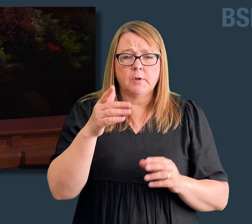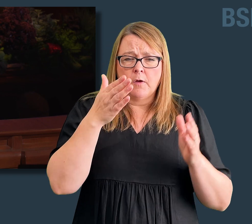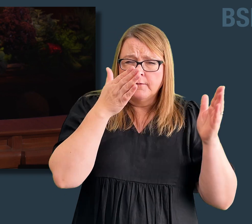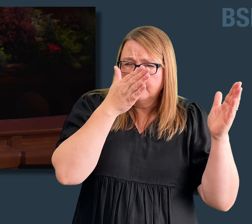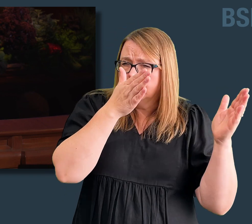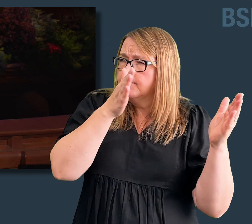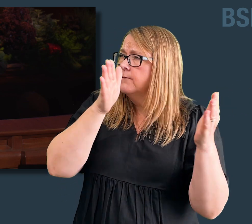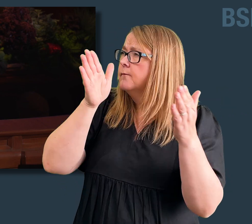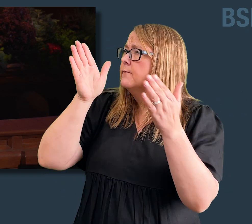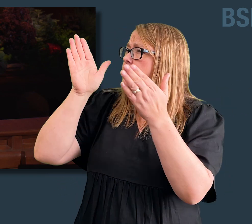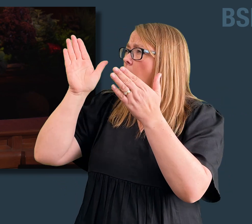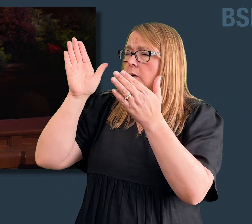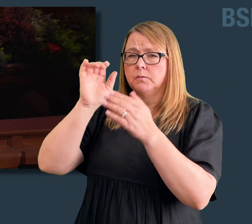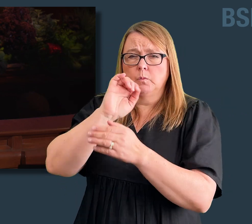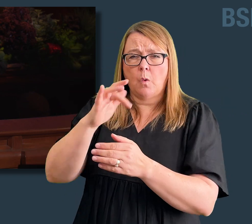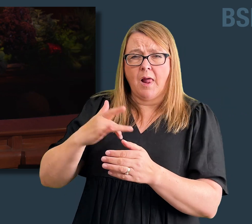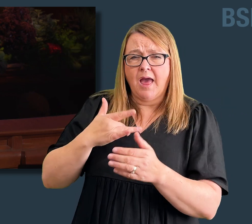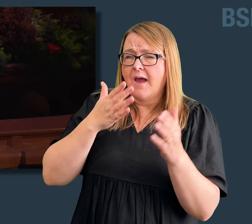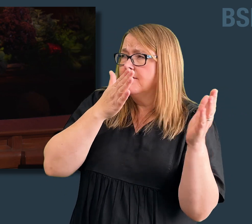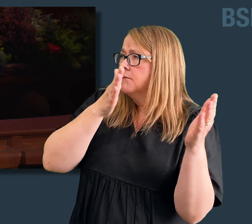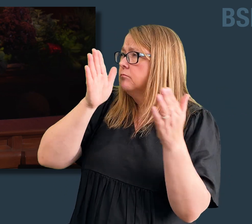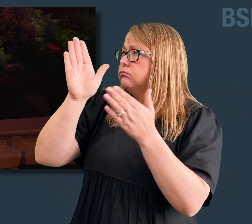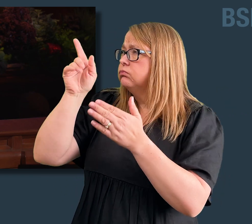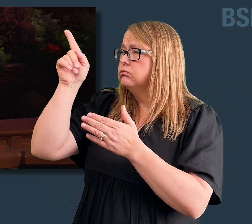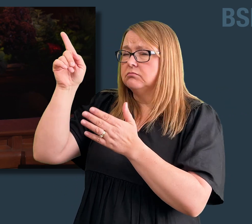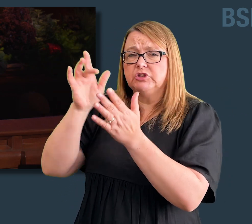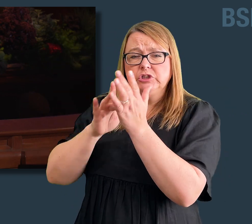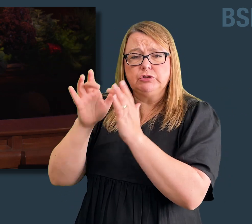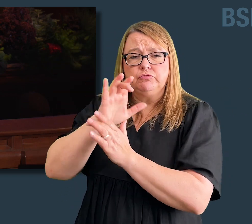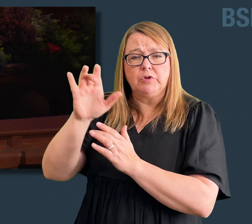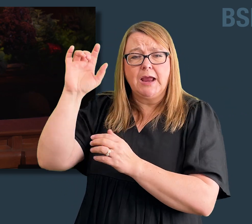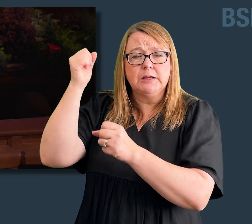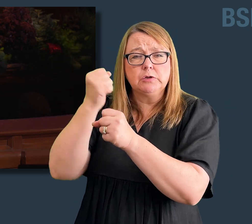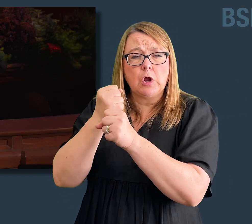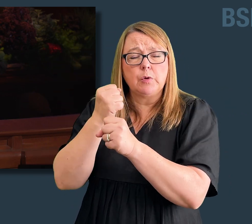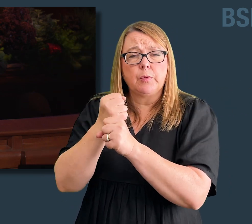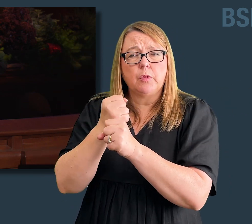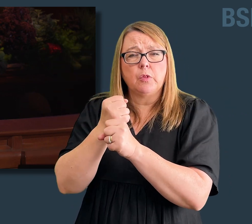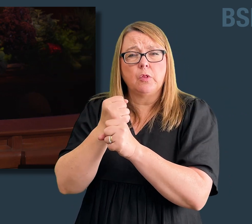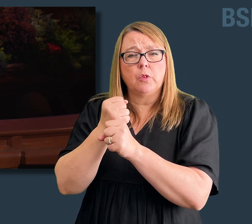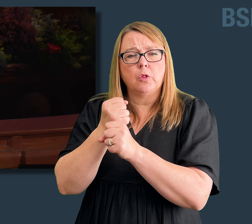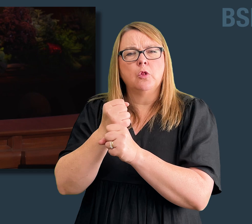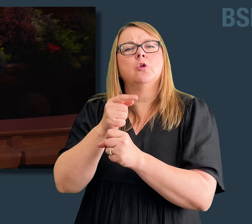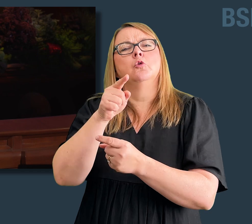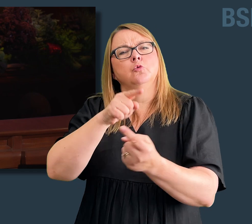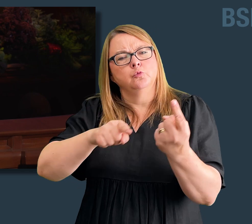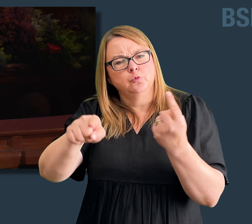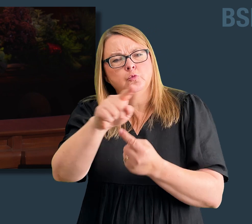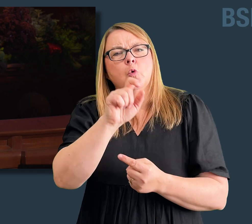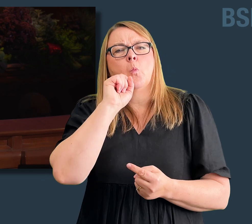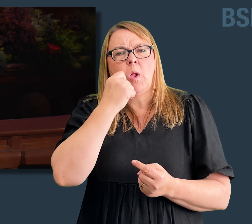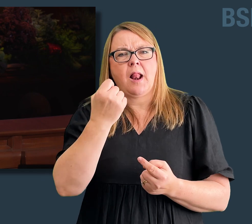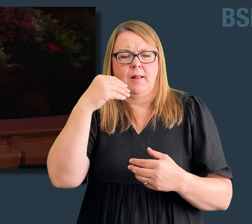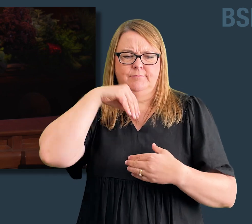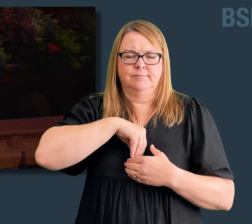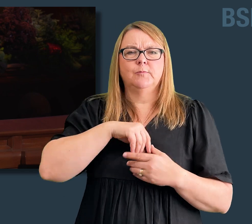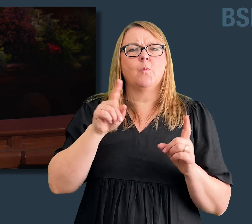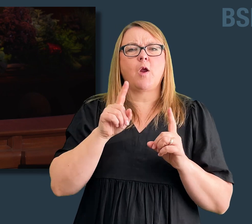When the focus of our lives is on Jesus Christ and His gospel, we can feel joy